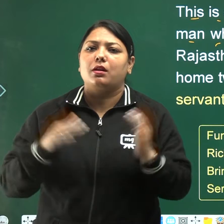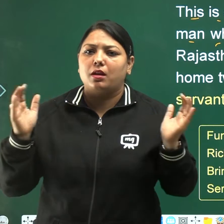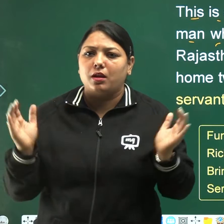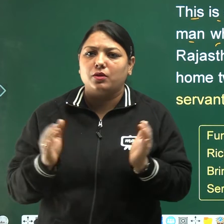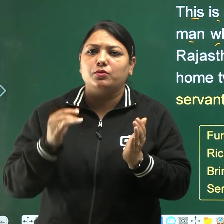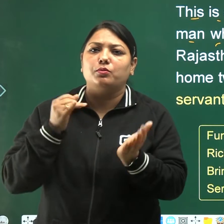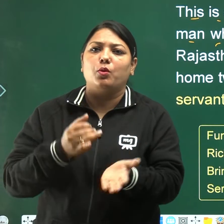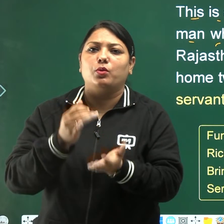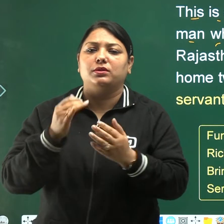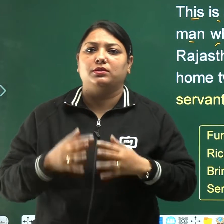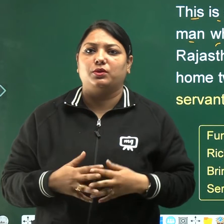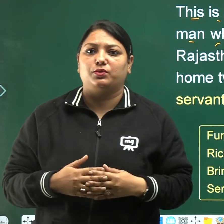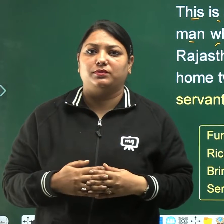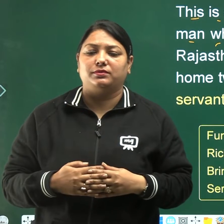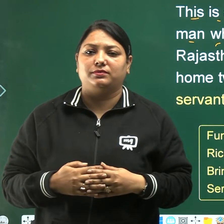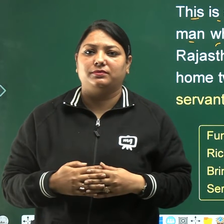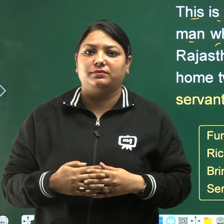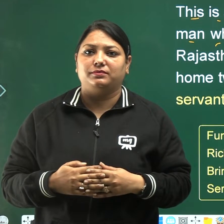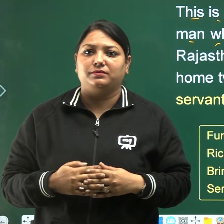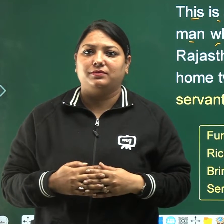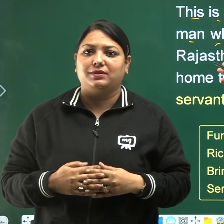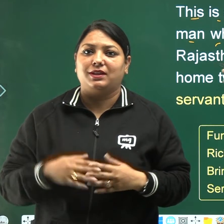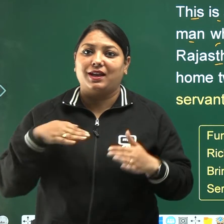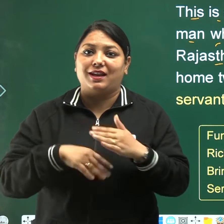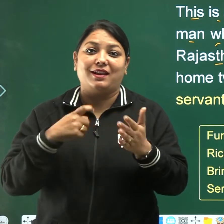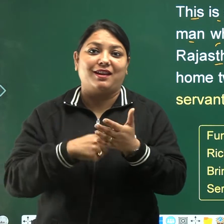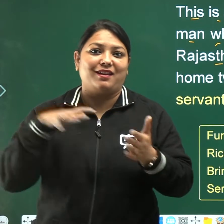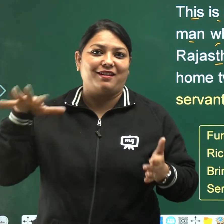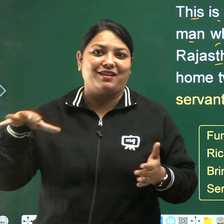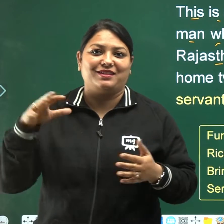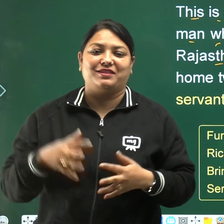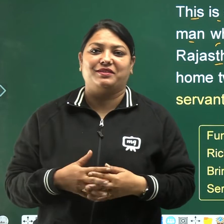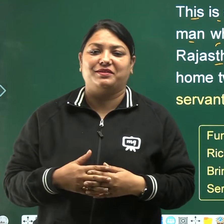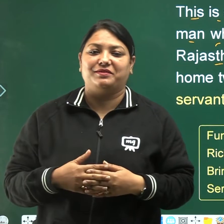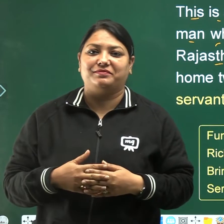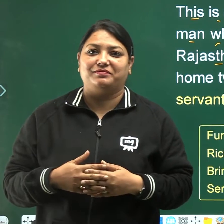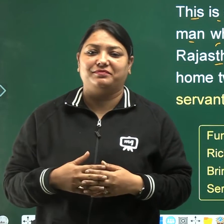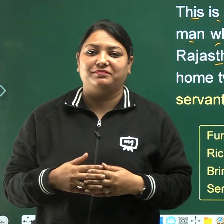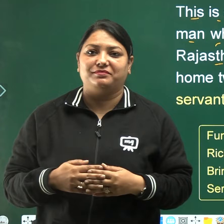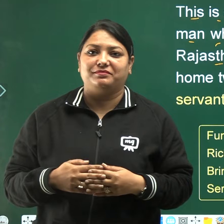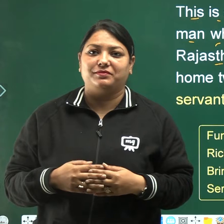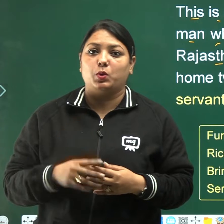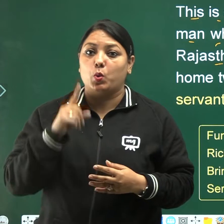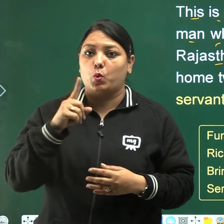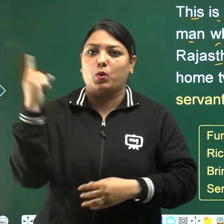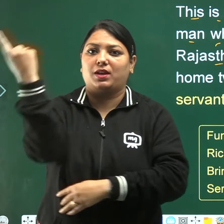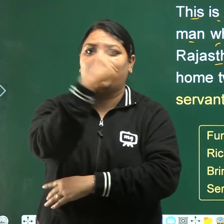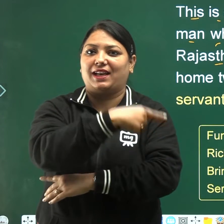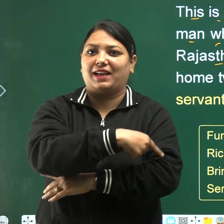in Rajasthan, one day